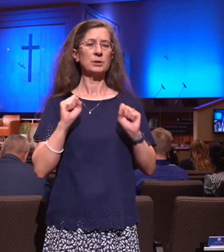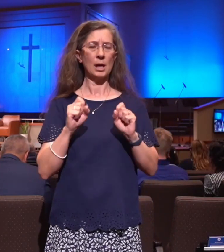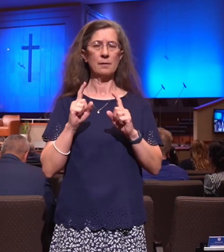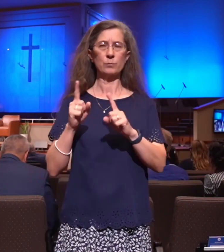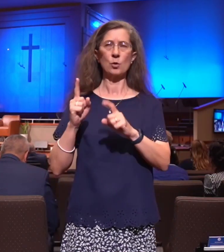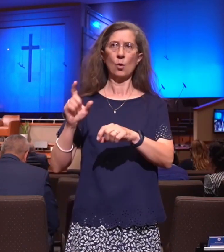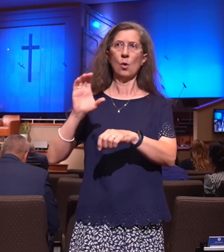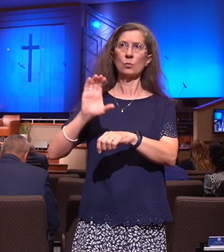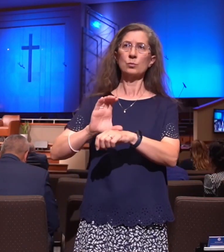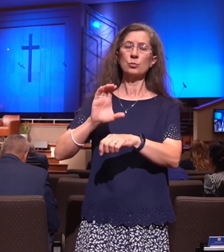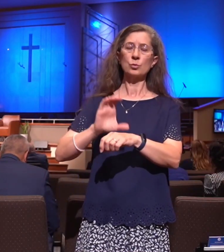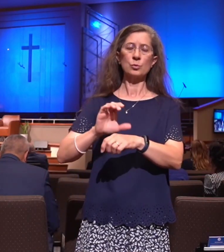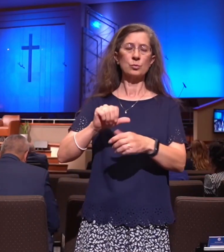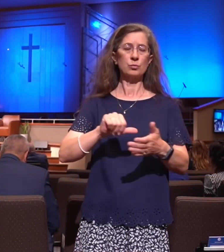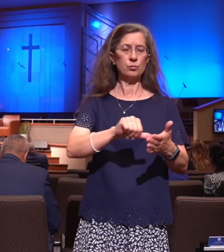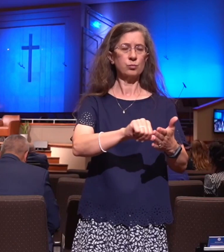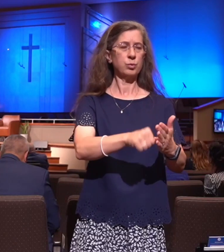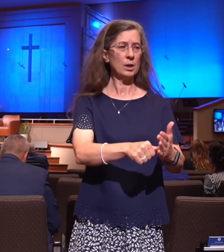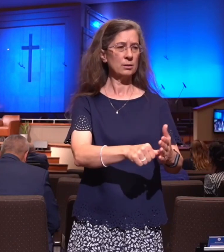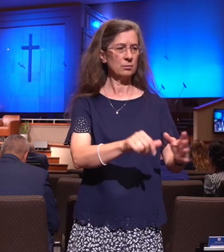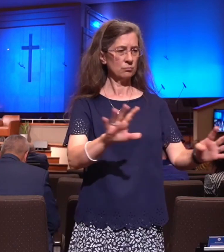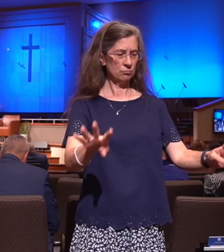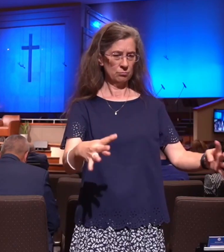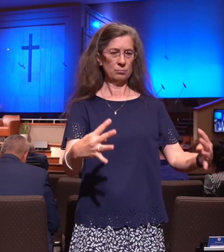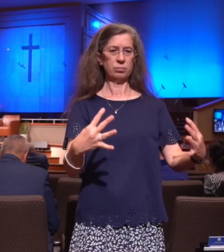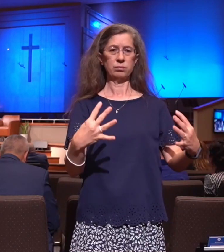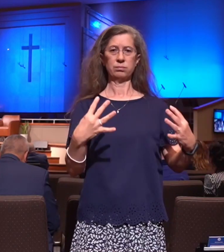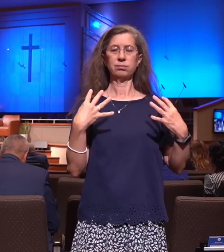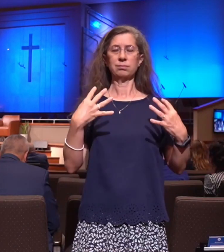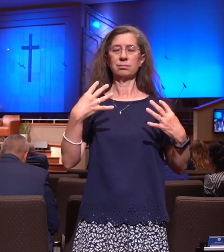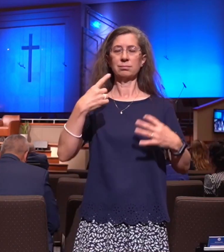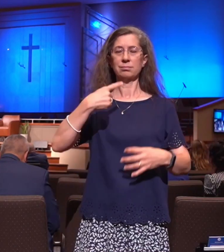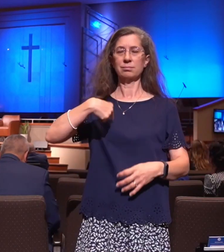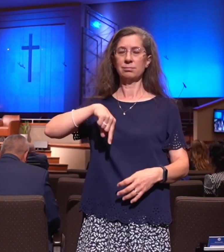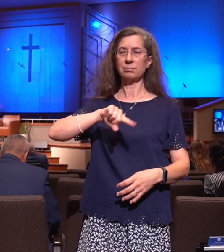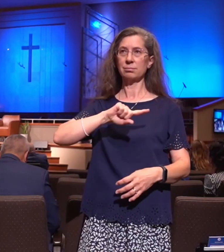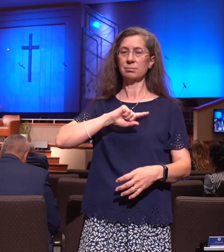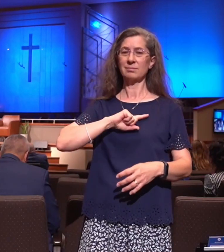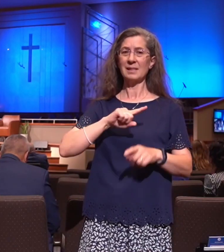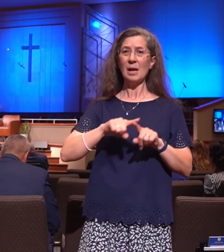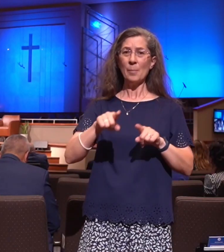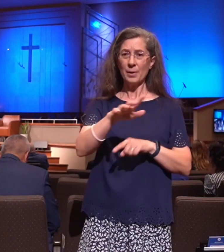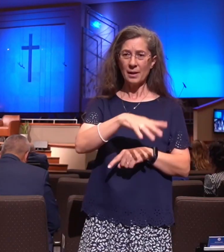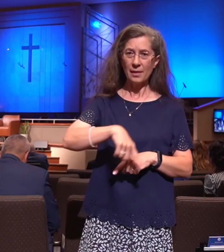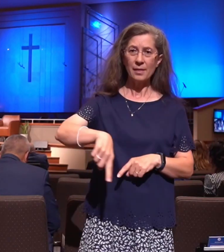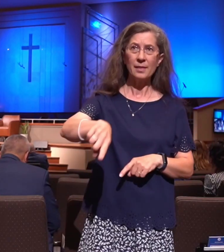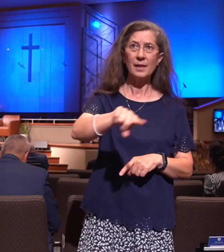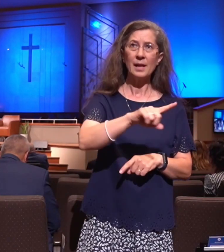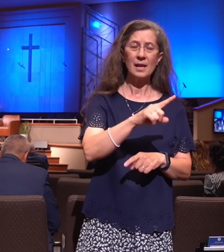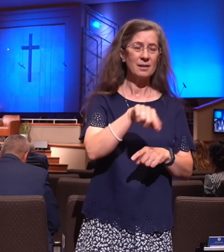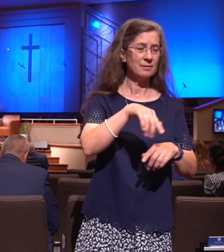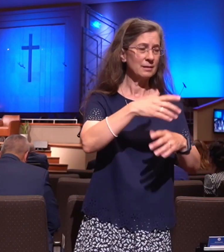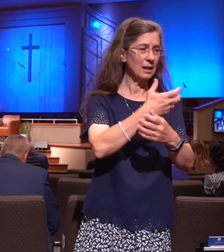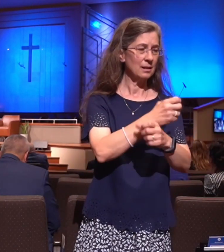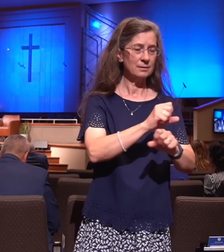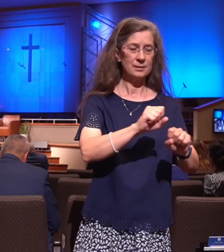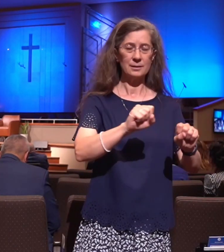trying to impress a world that's long since lost its way? We pride